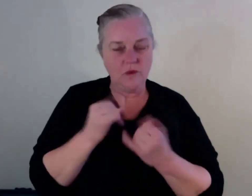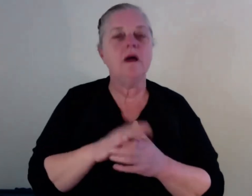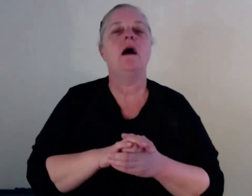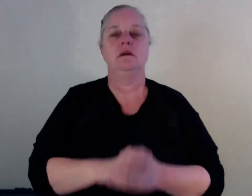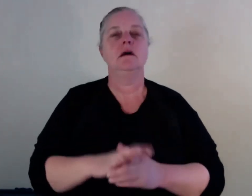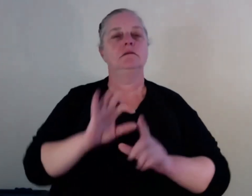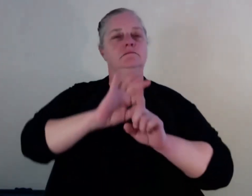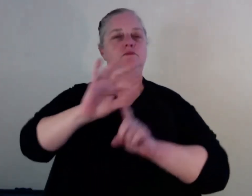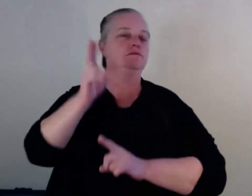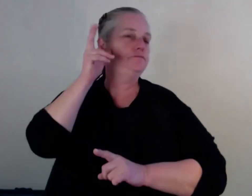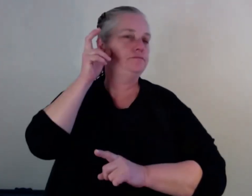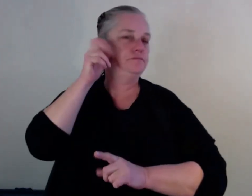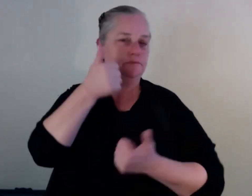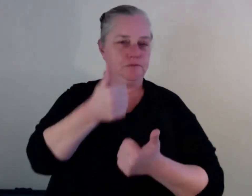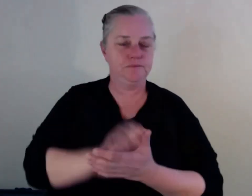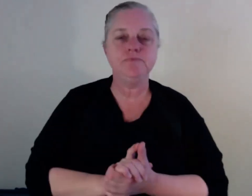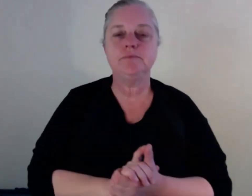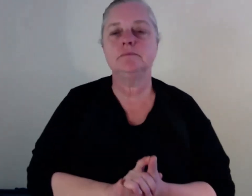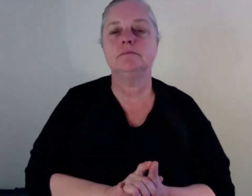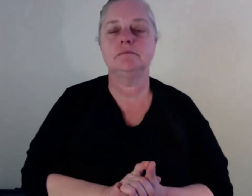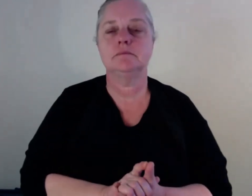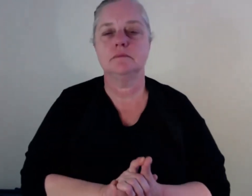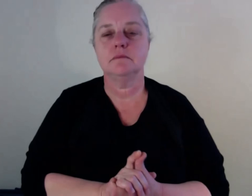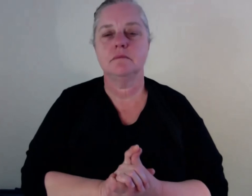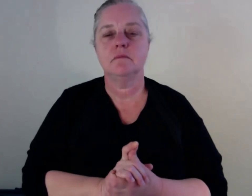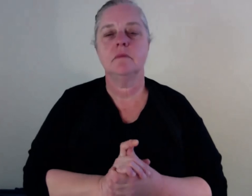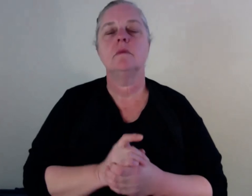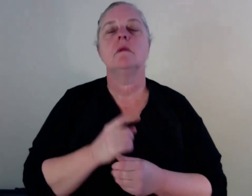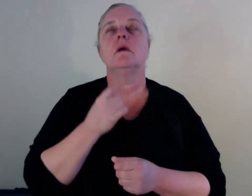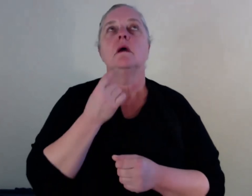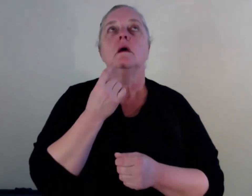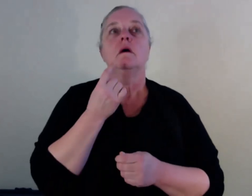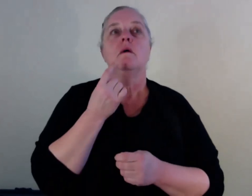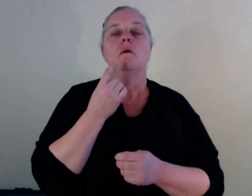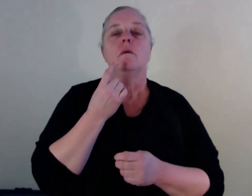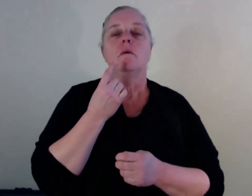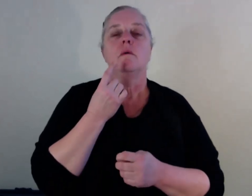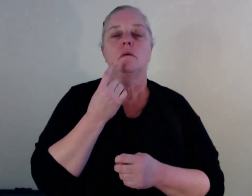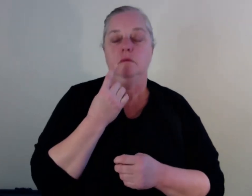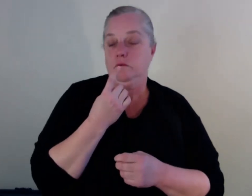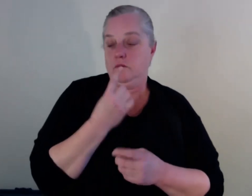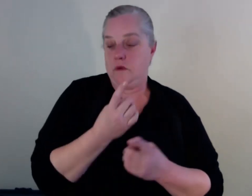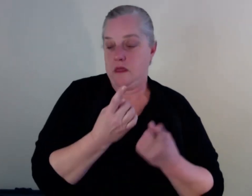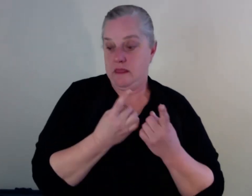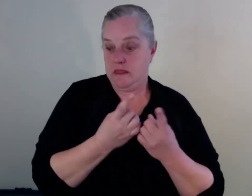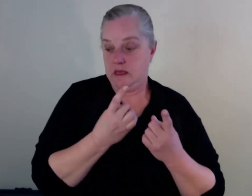Basically, I think one fundamental thing is understanding that substance misuse